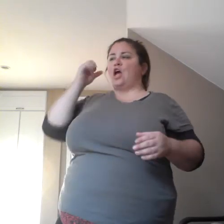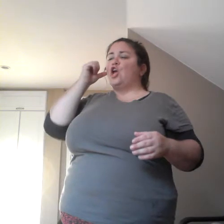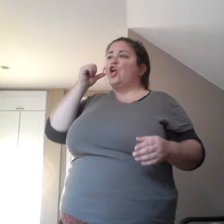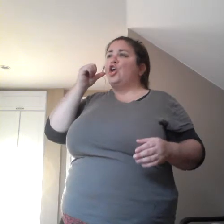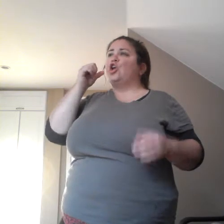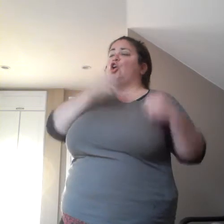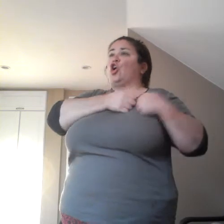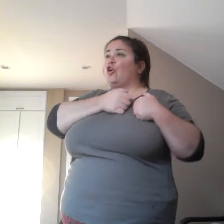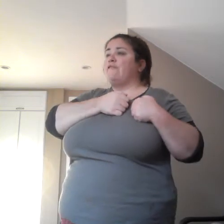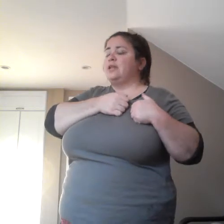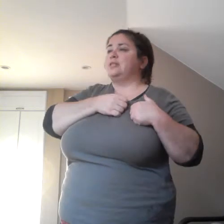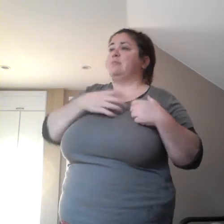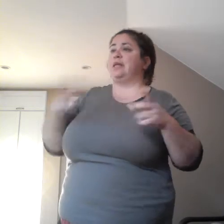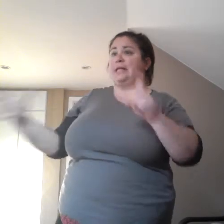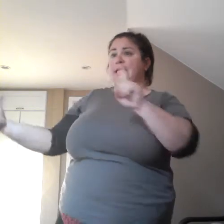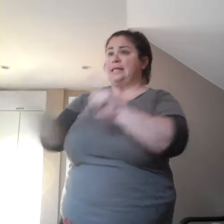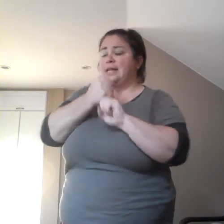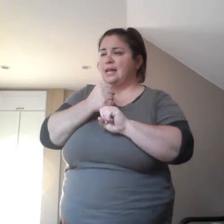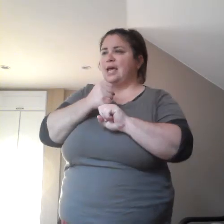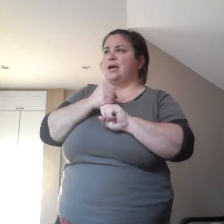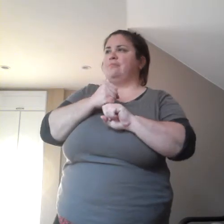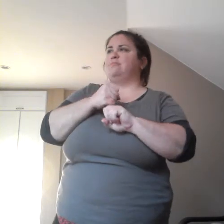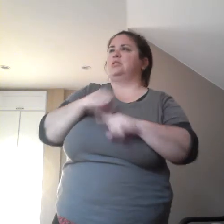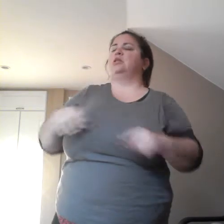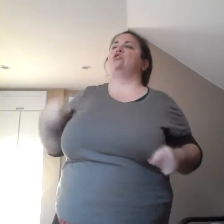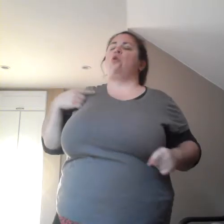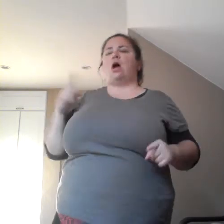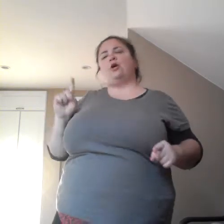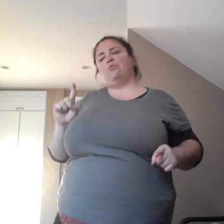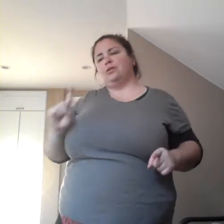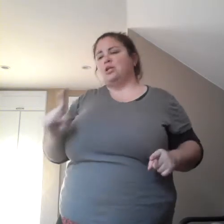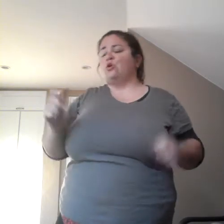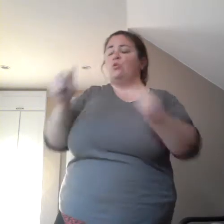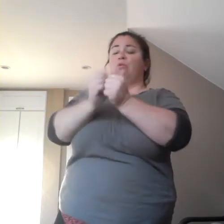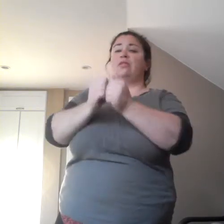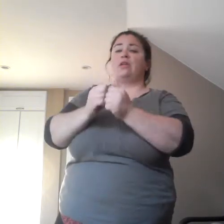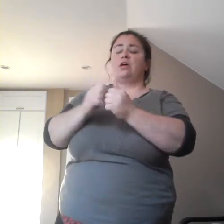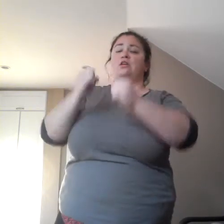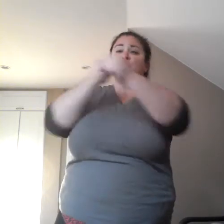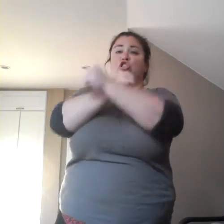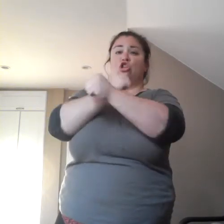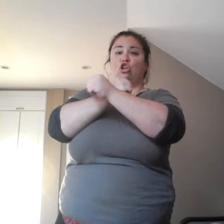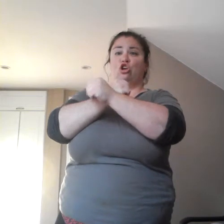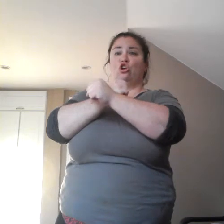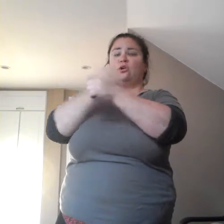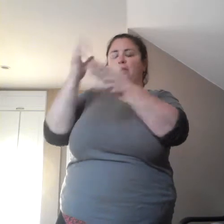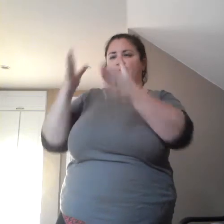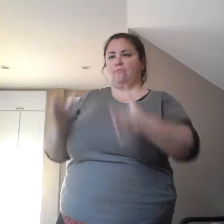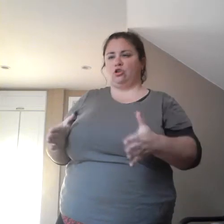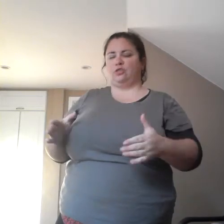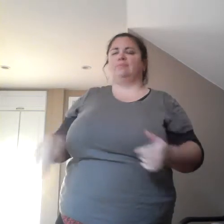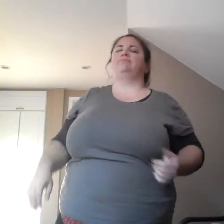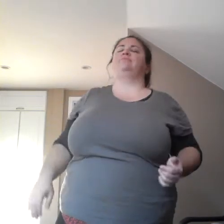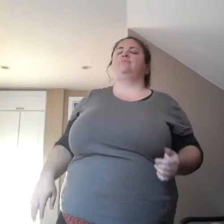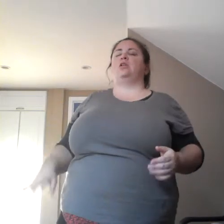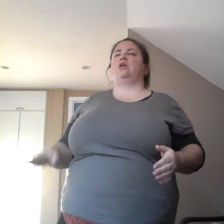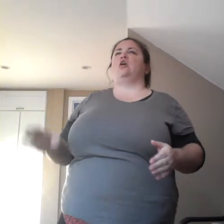he was telling me and the security guard that, you know, he, this is about 4 a.m. he had fallen asleep